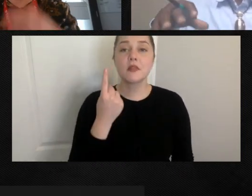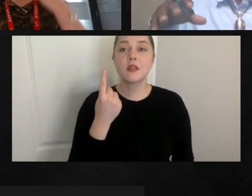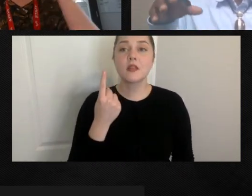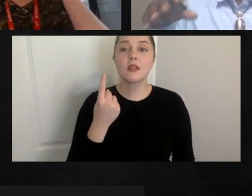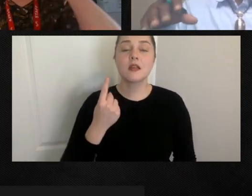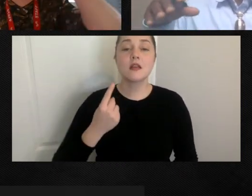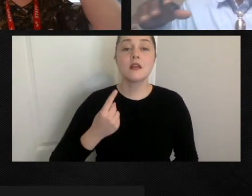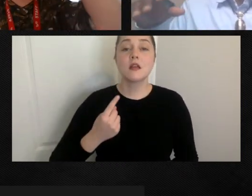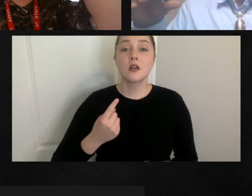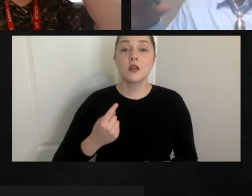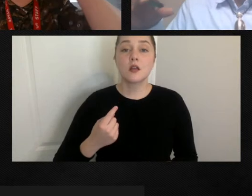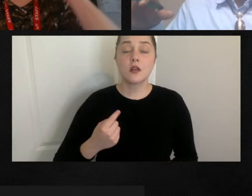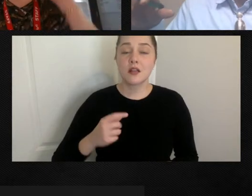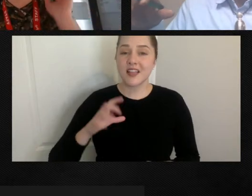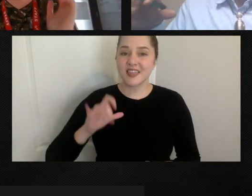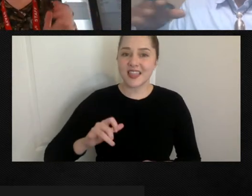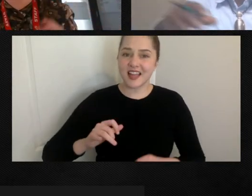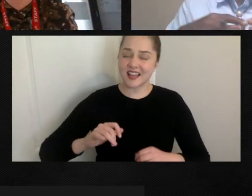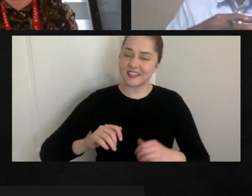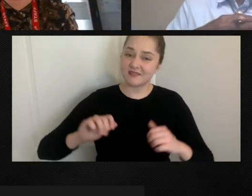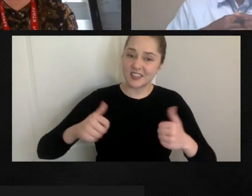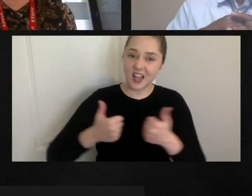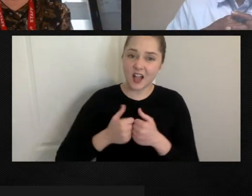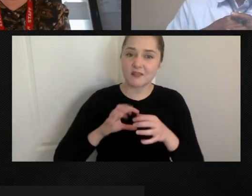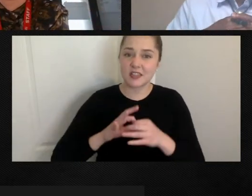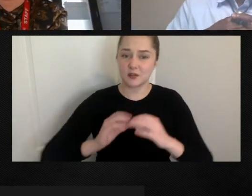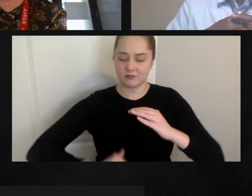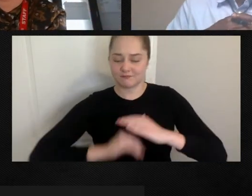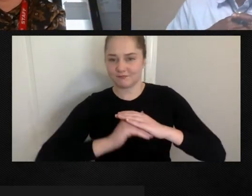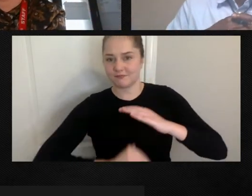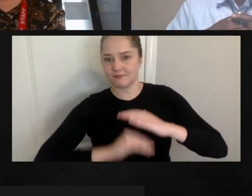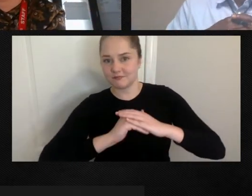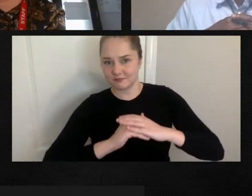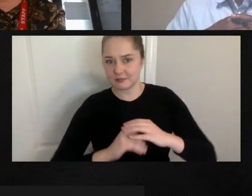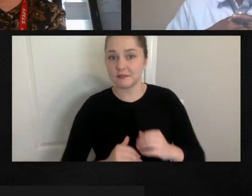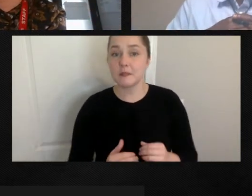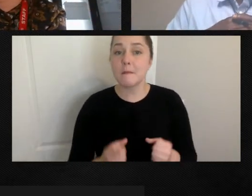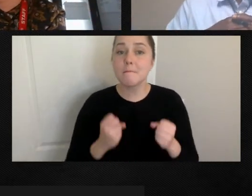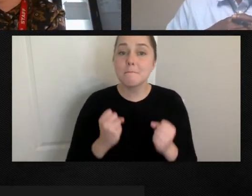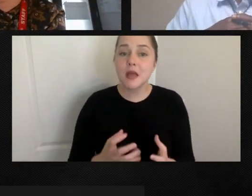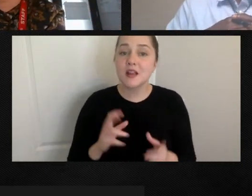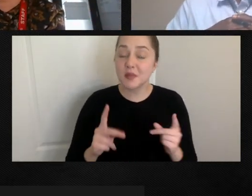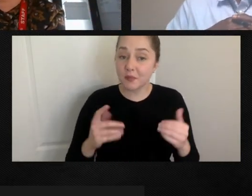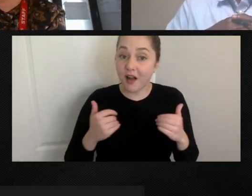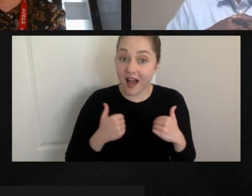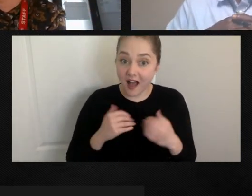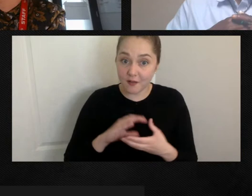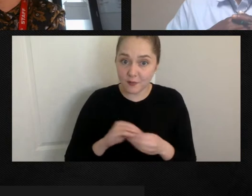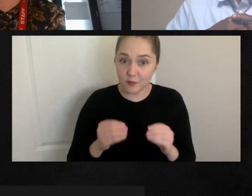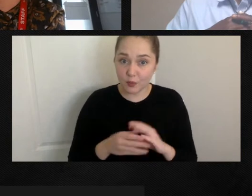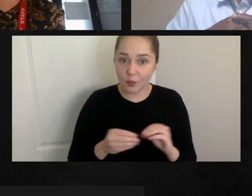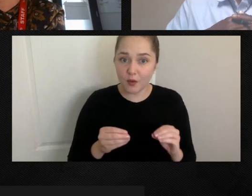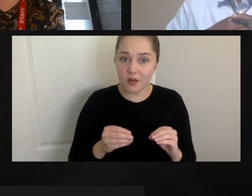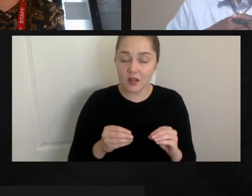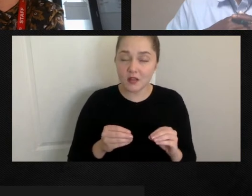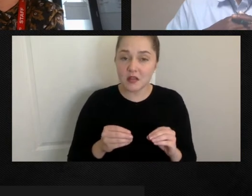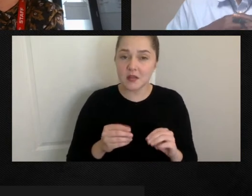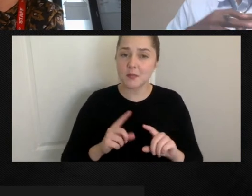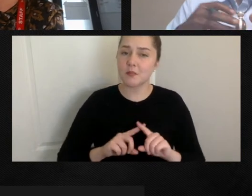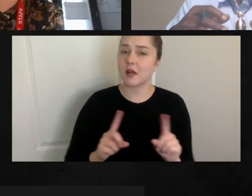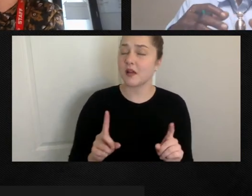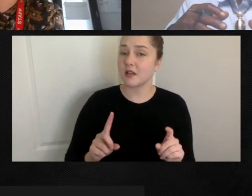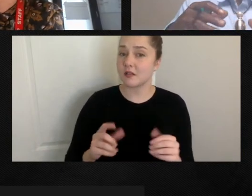is an ongoing challenge. Many people have stories, but do they have the resources